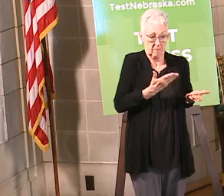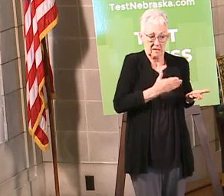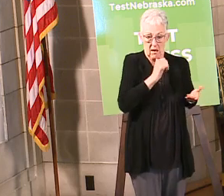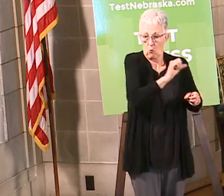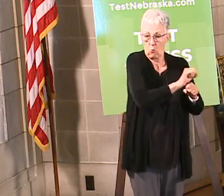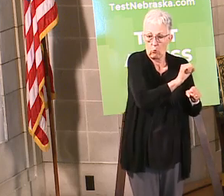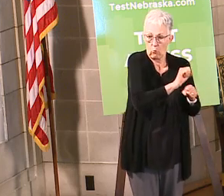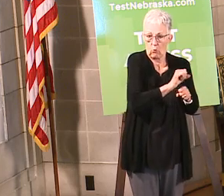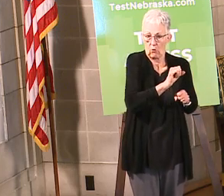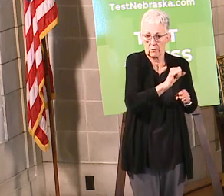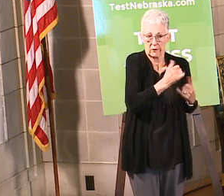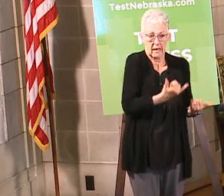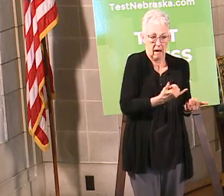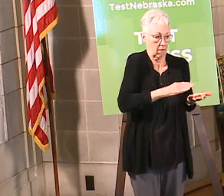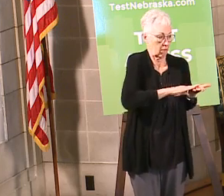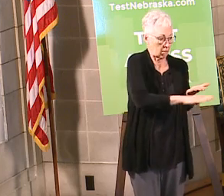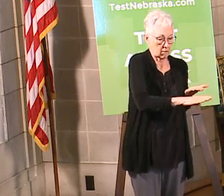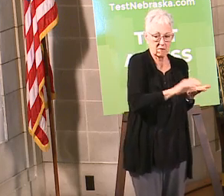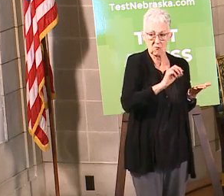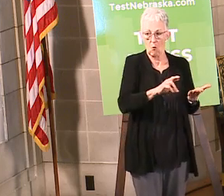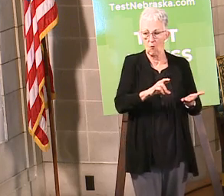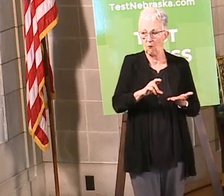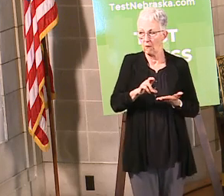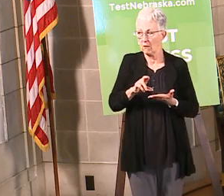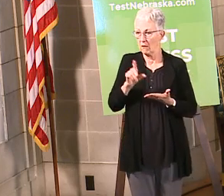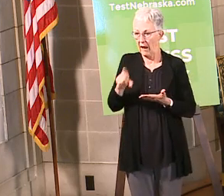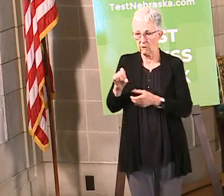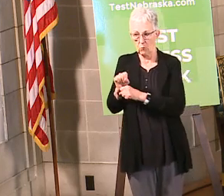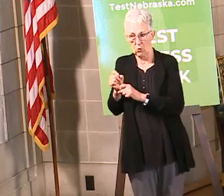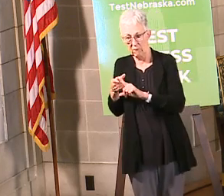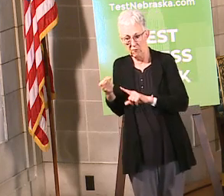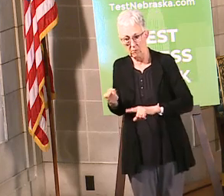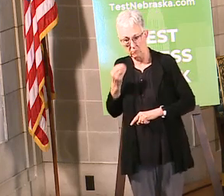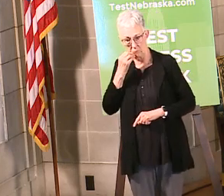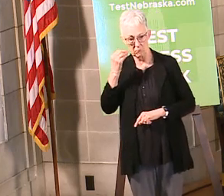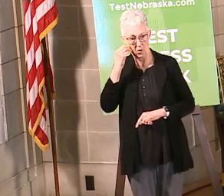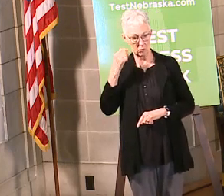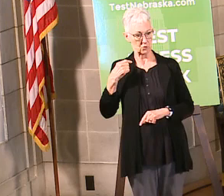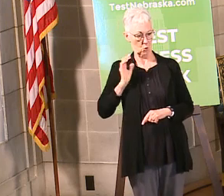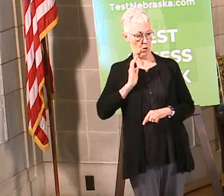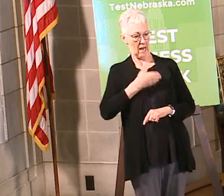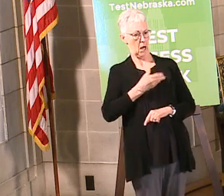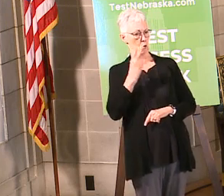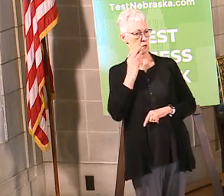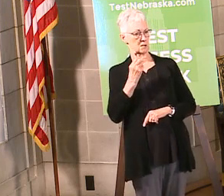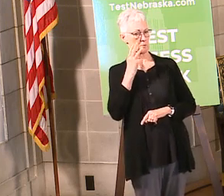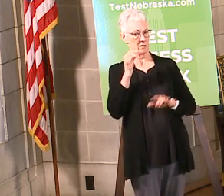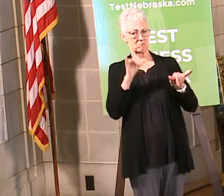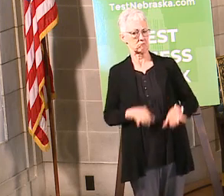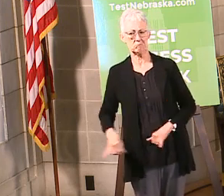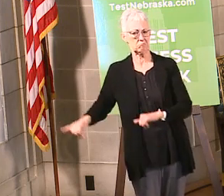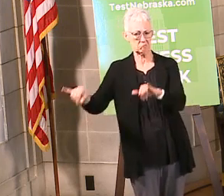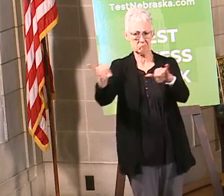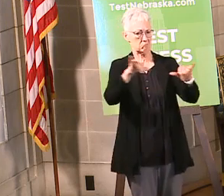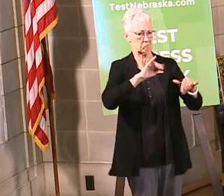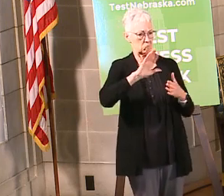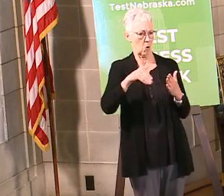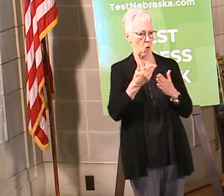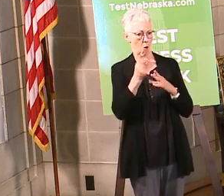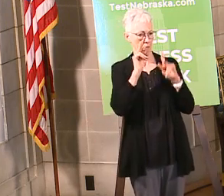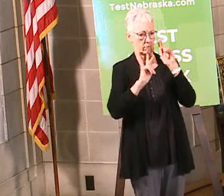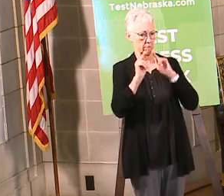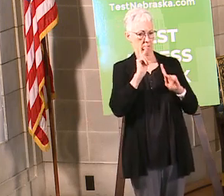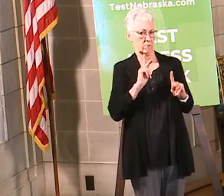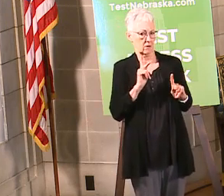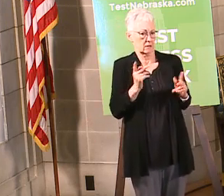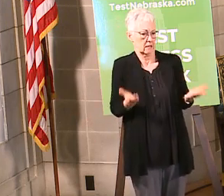the common experiences that everybody else is experiencing right now our troopers are experiencing that as well and